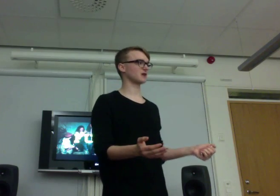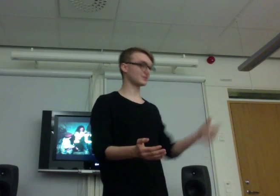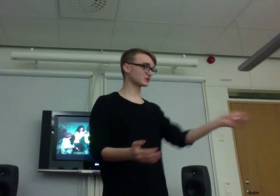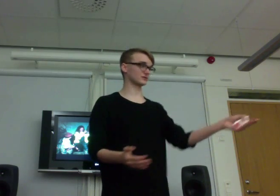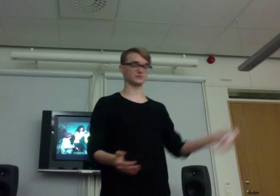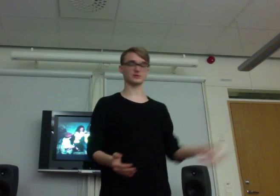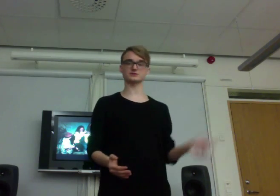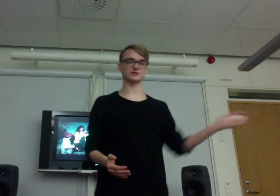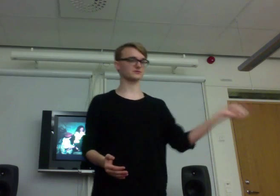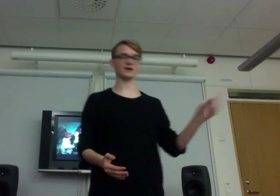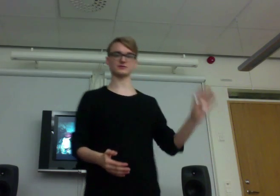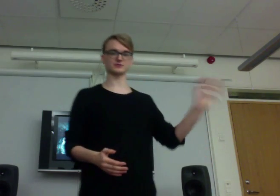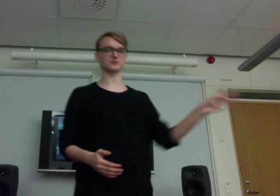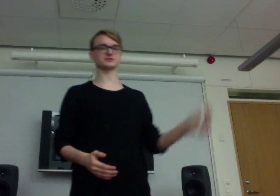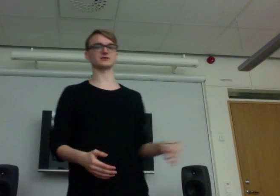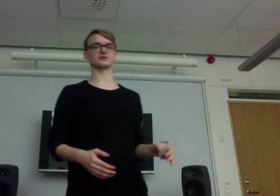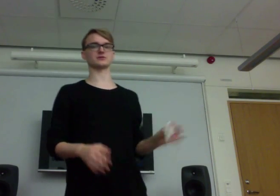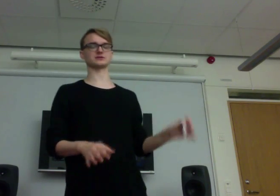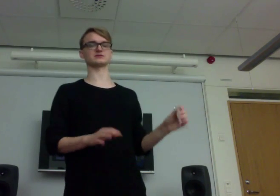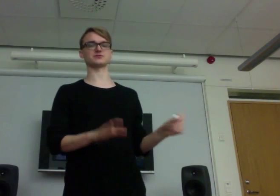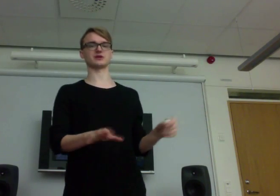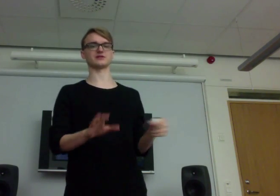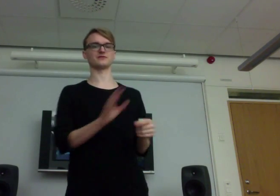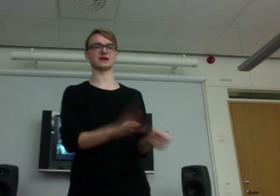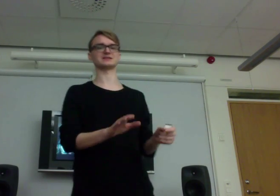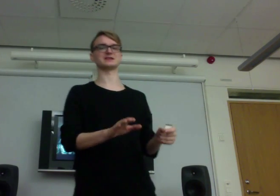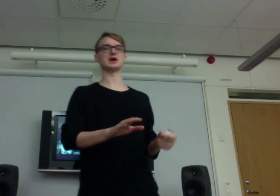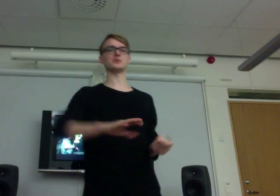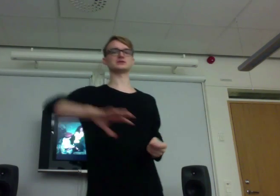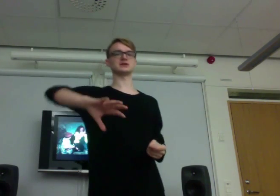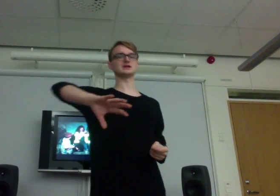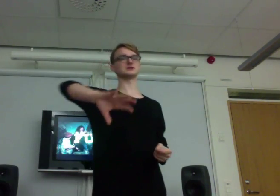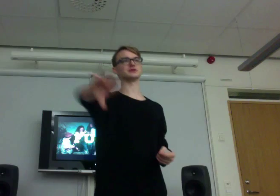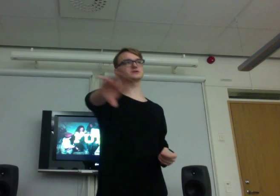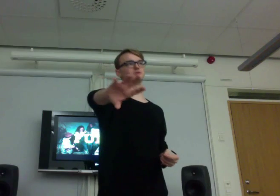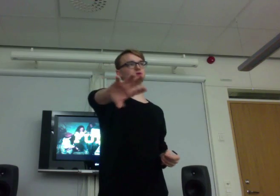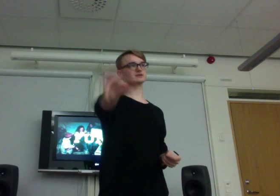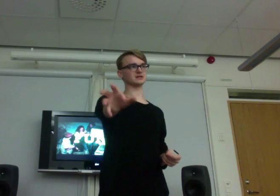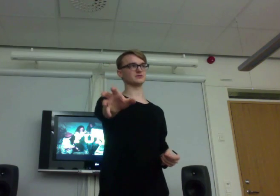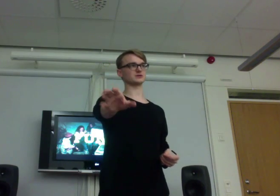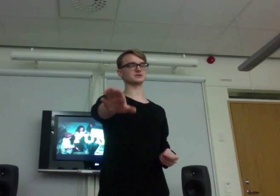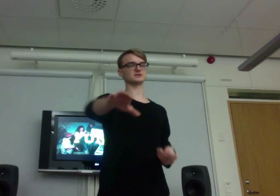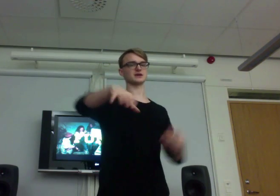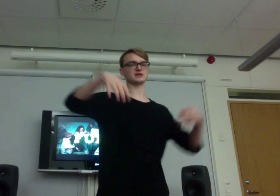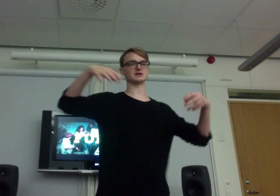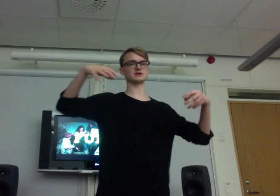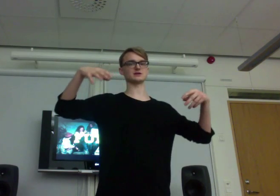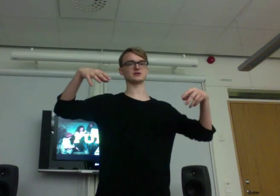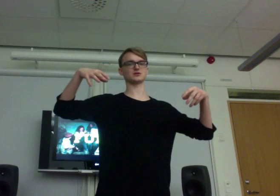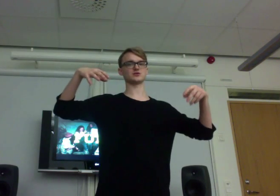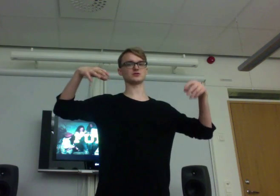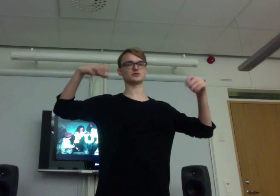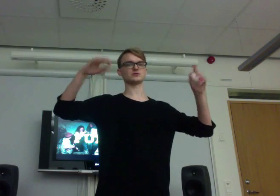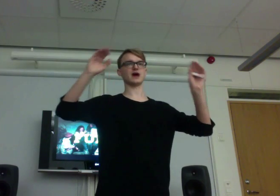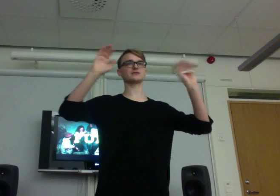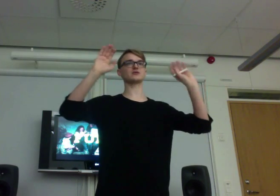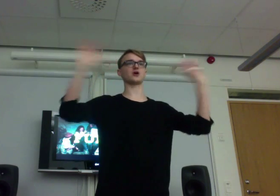Absolutely. But you're, I understand your question is really valid. But, so they, what they did was, they, they had guards.